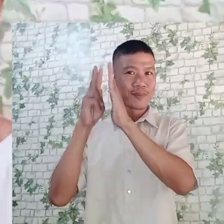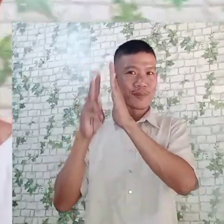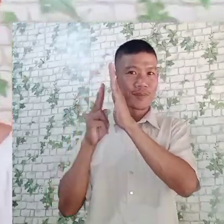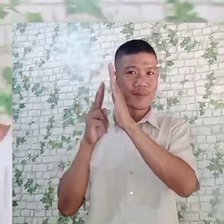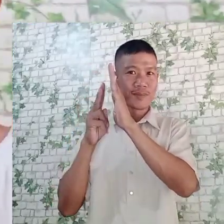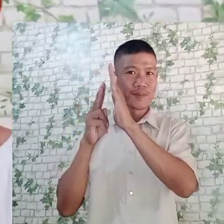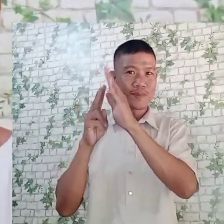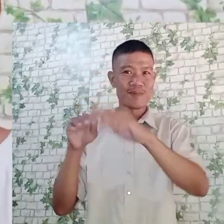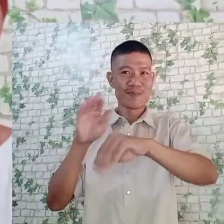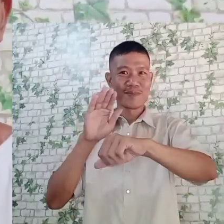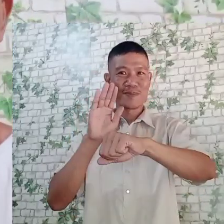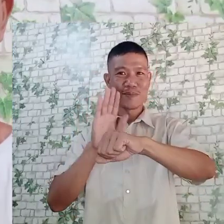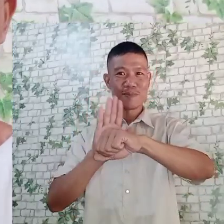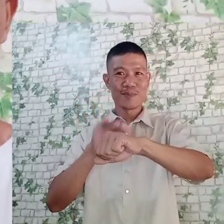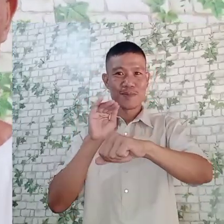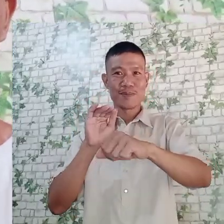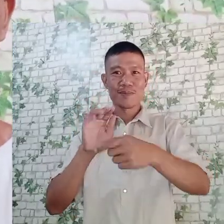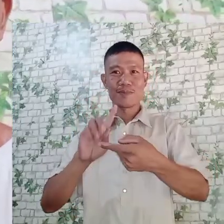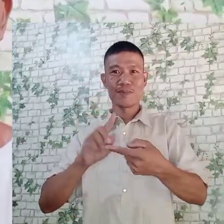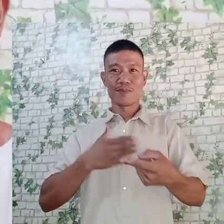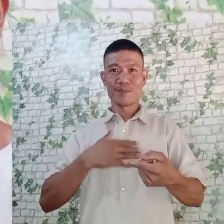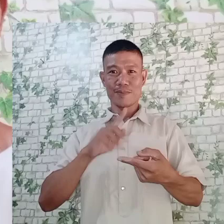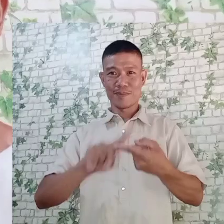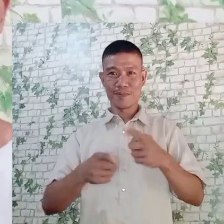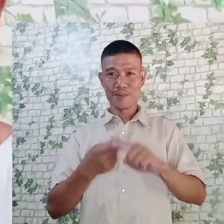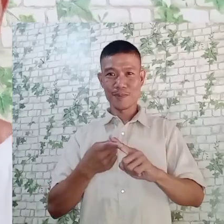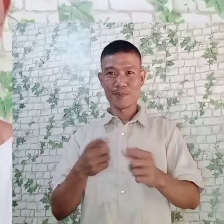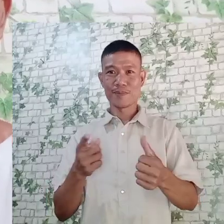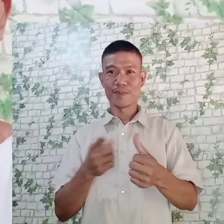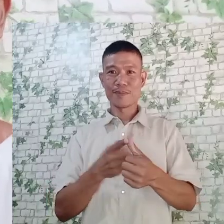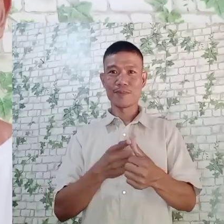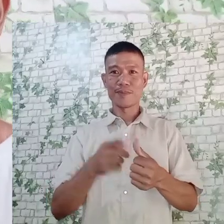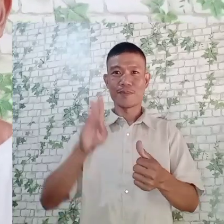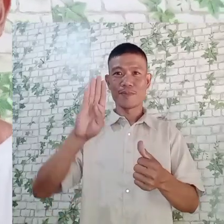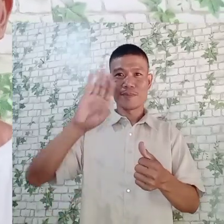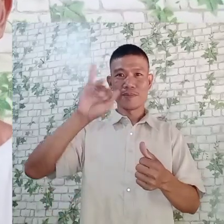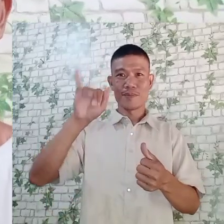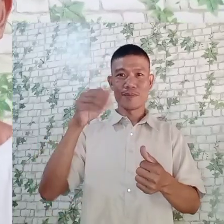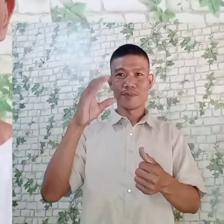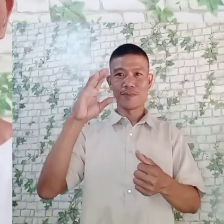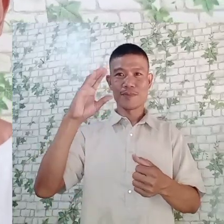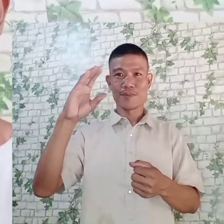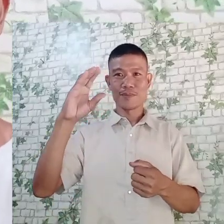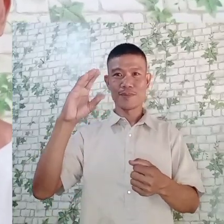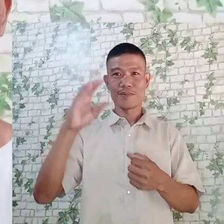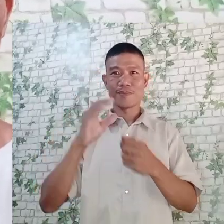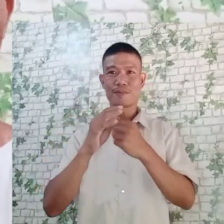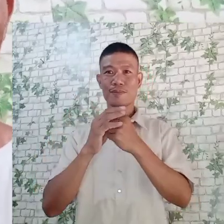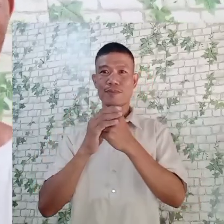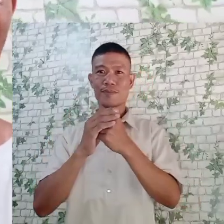out my following friends. First here, Brother Junji Channel,